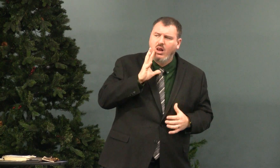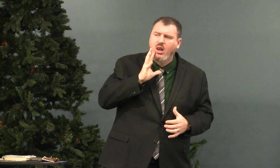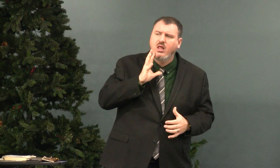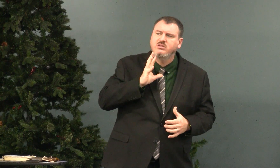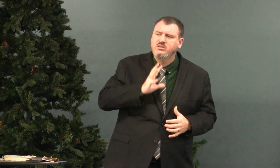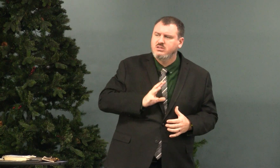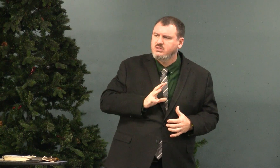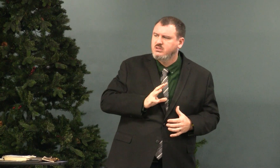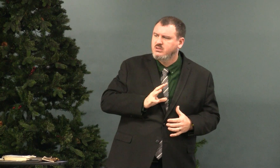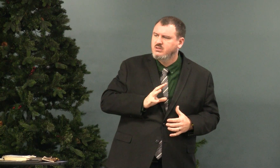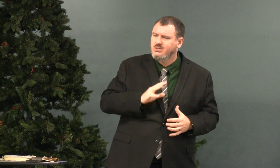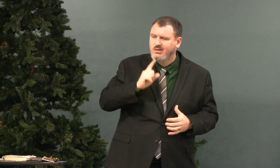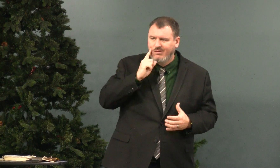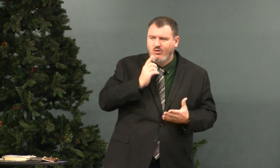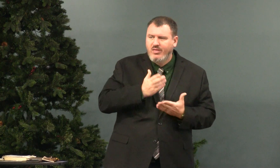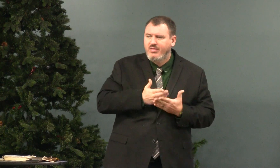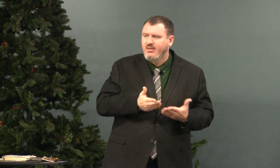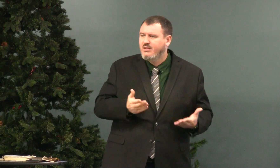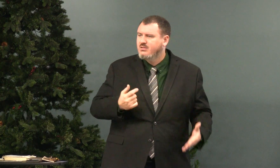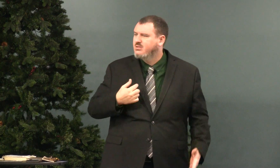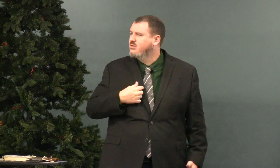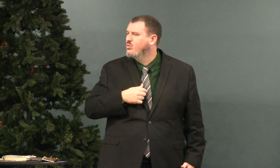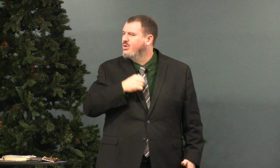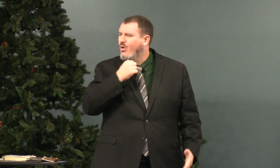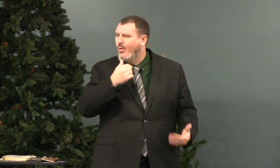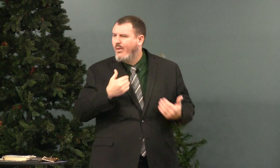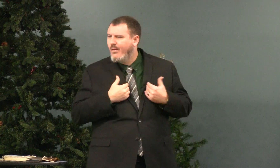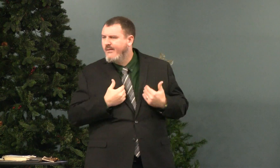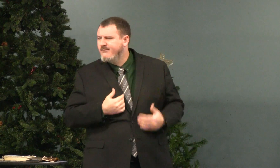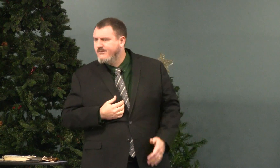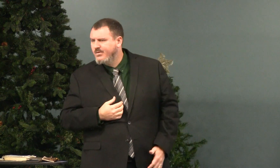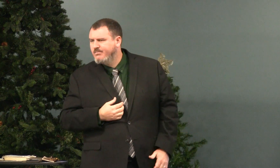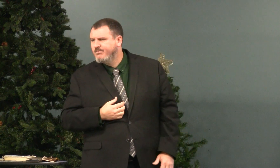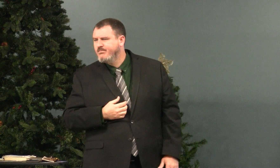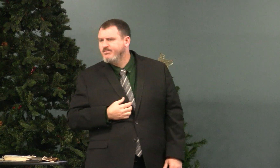and daydreaming or coveting things that we don't have?